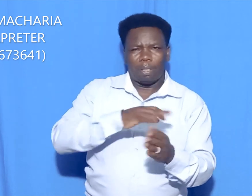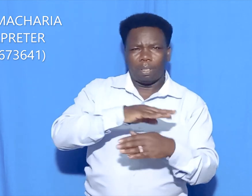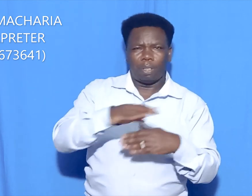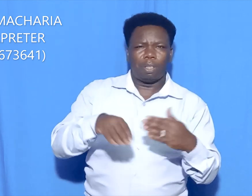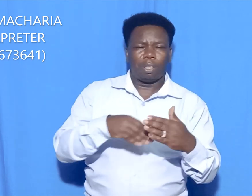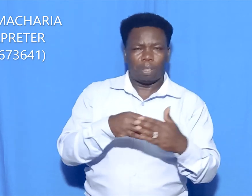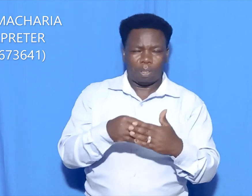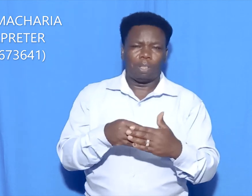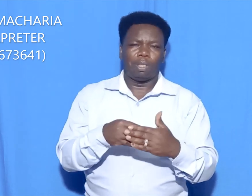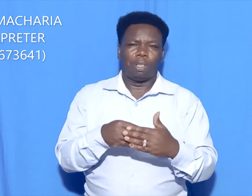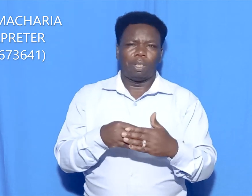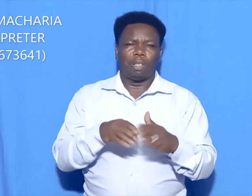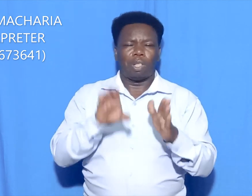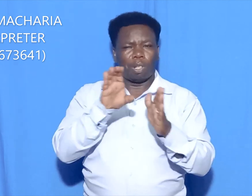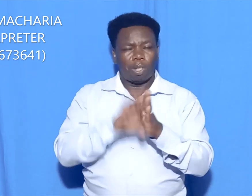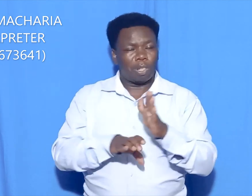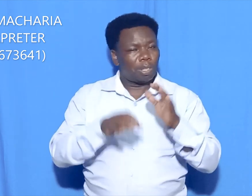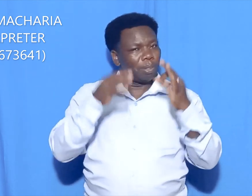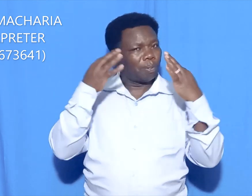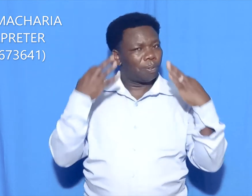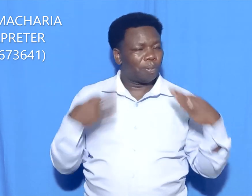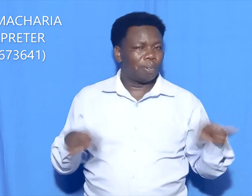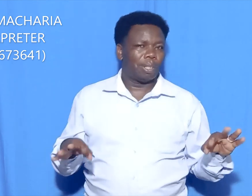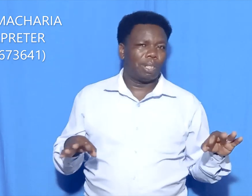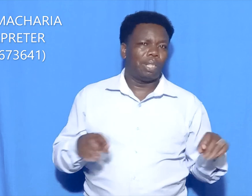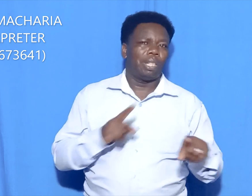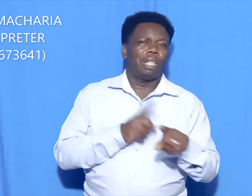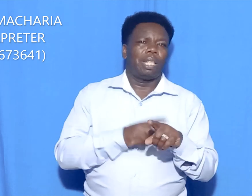will be paid late within a day.